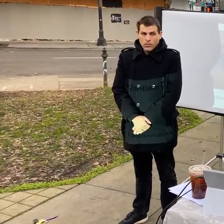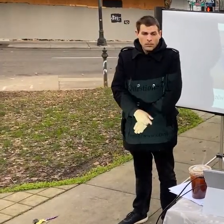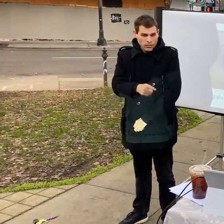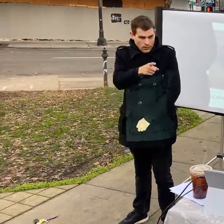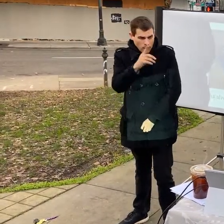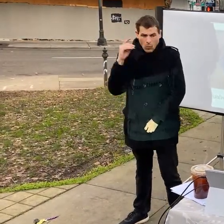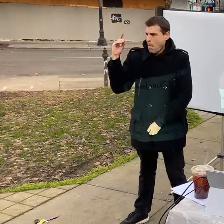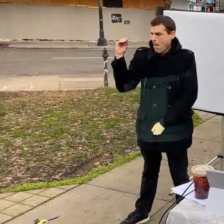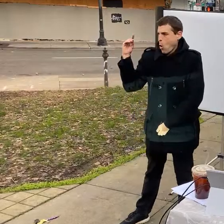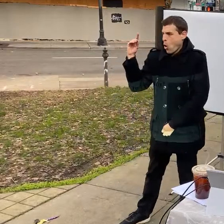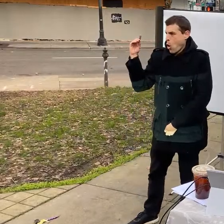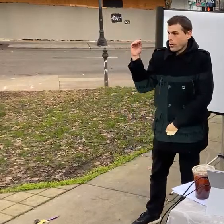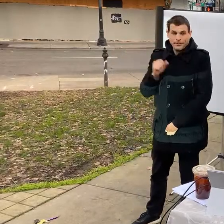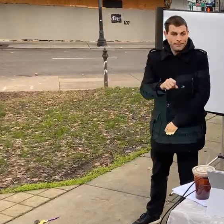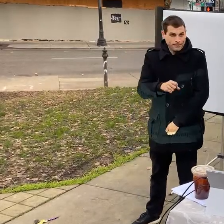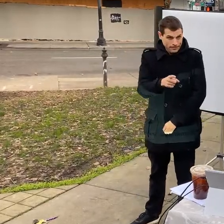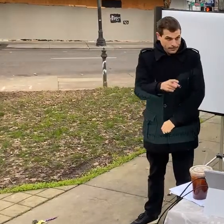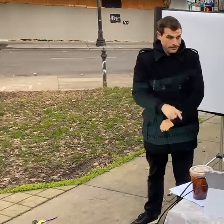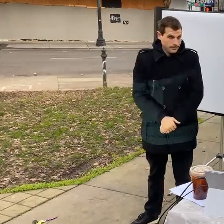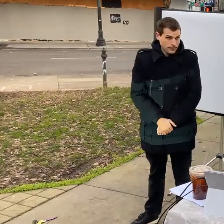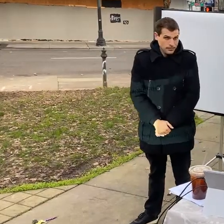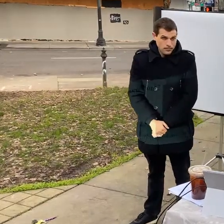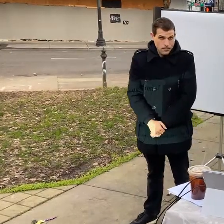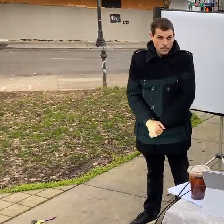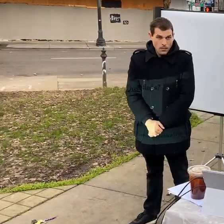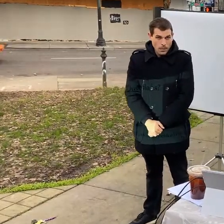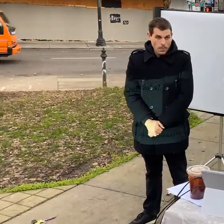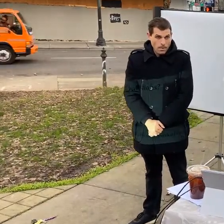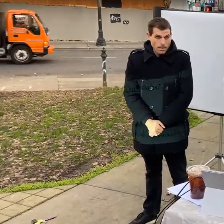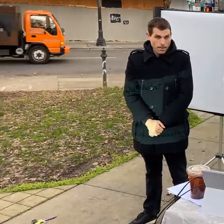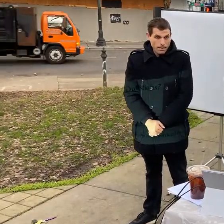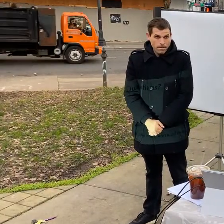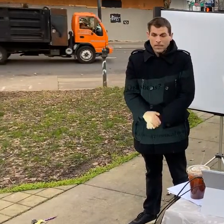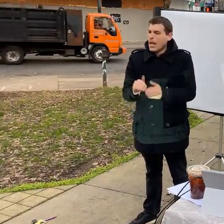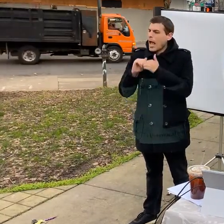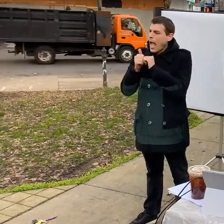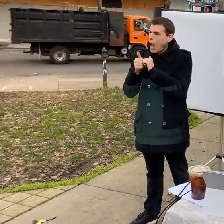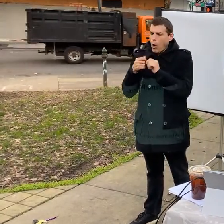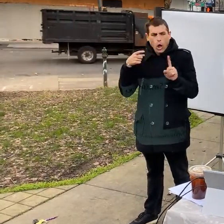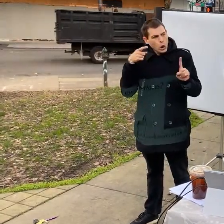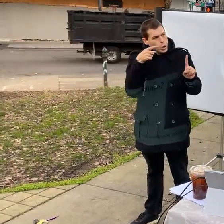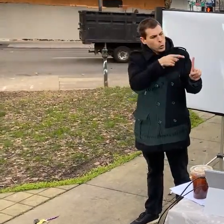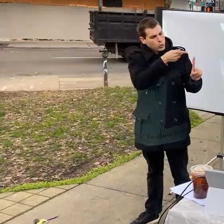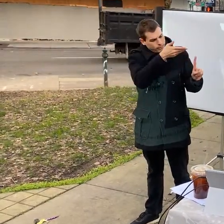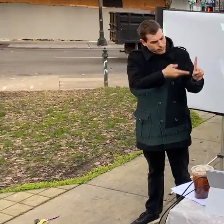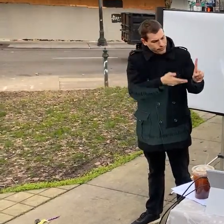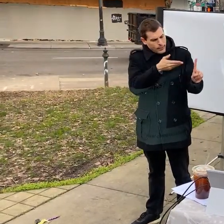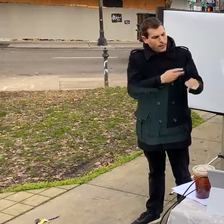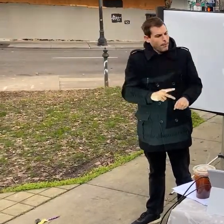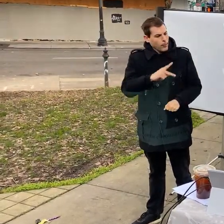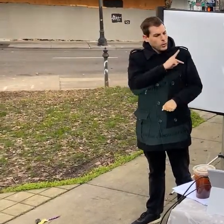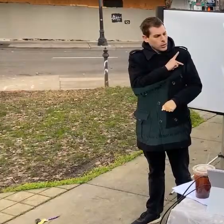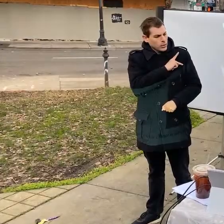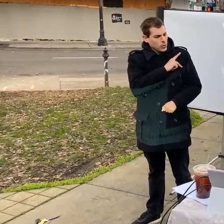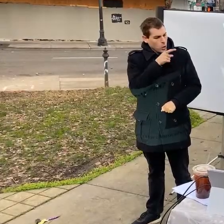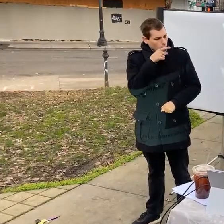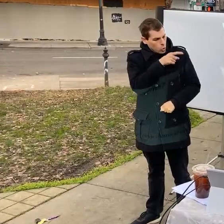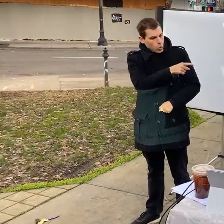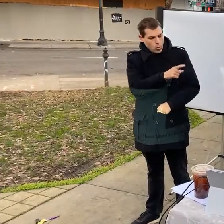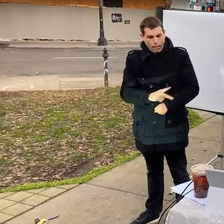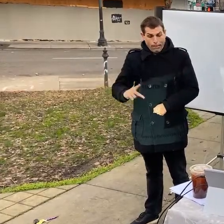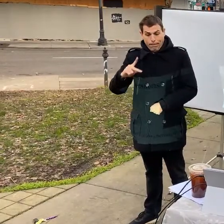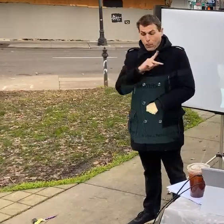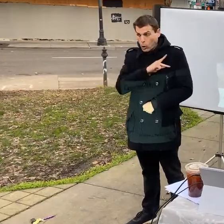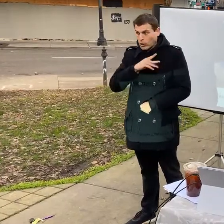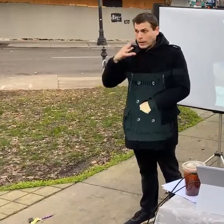one more question one more question how are you personally how have you personally